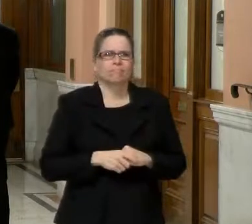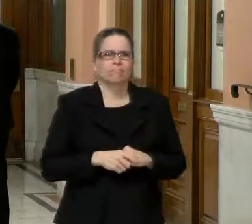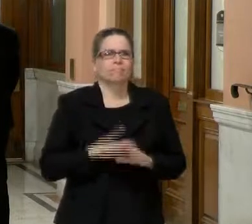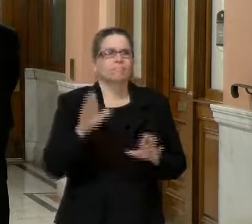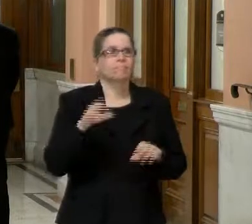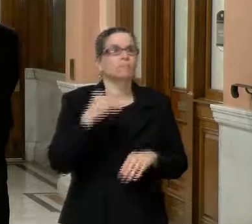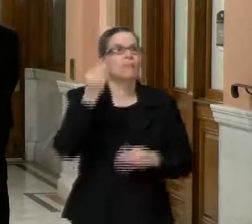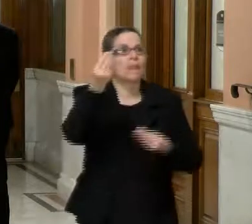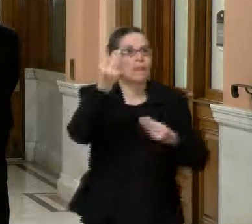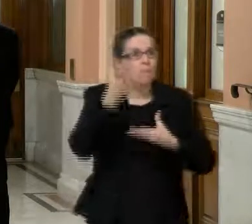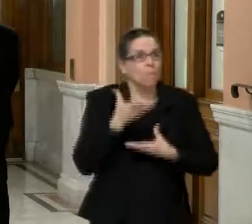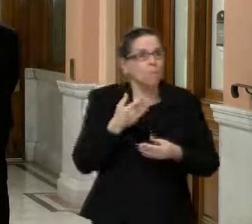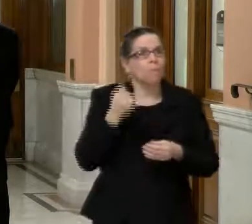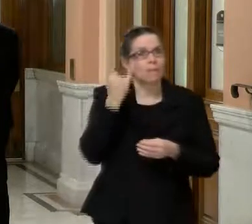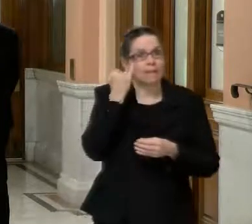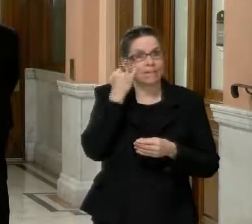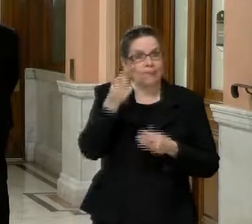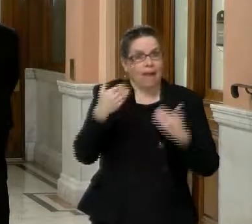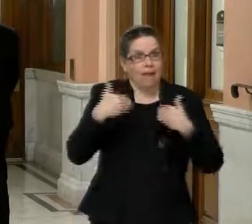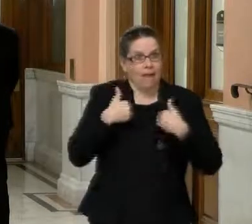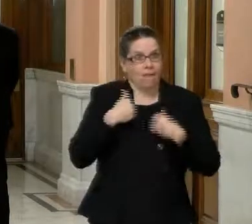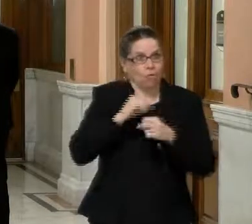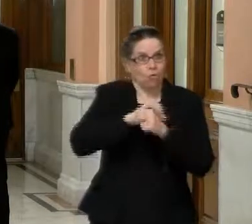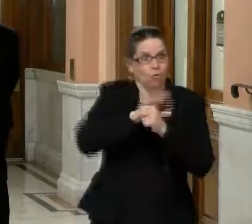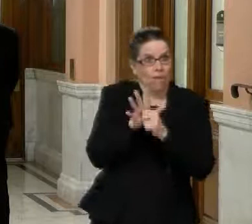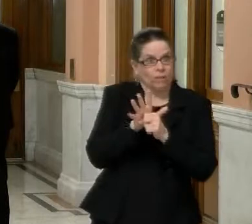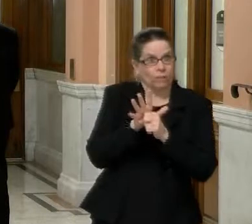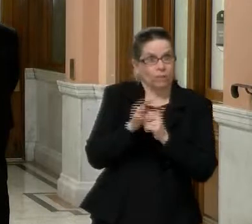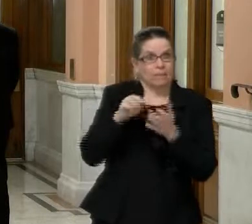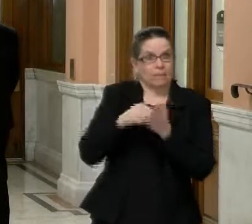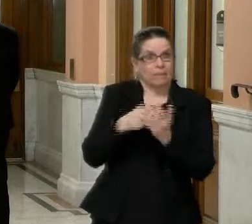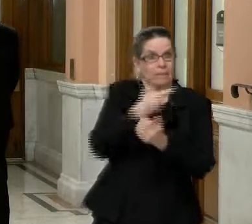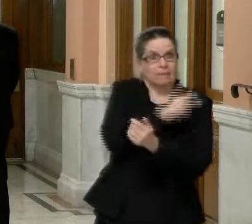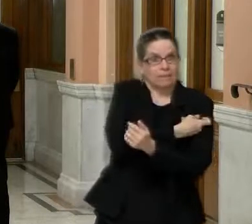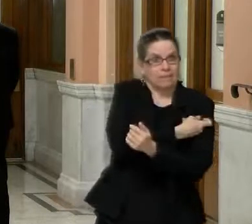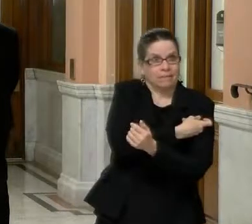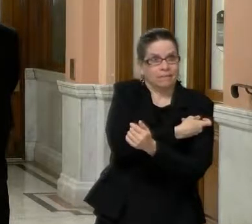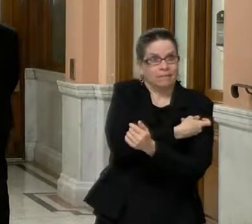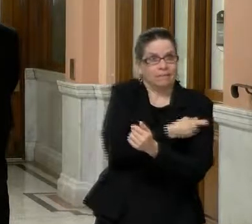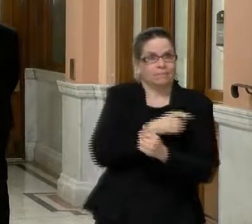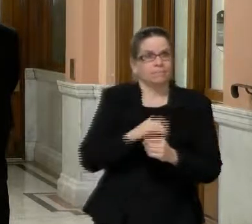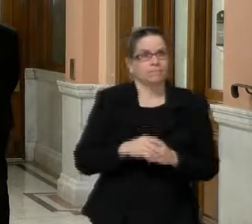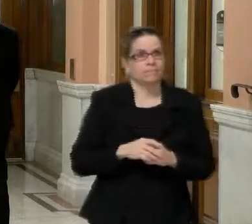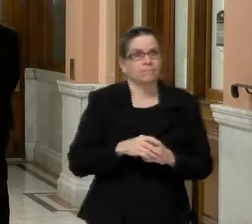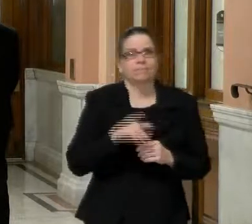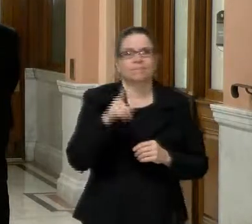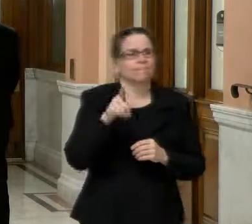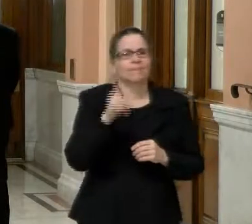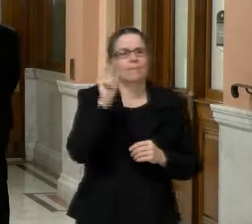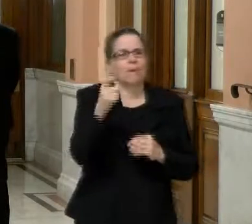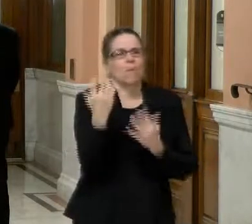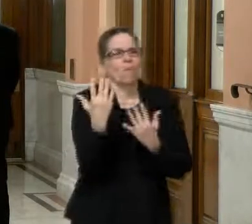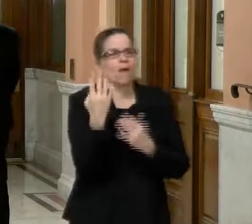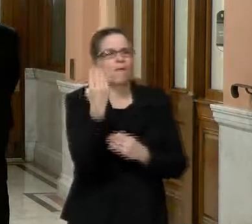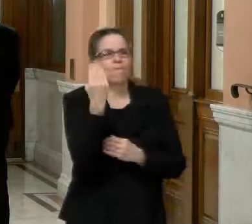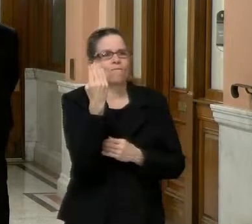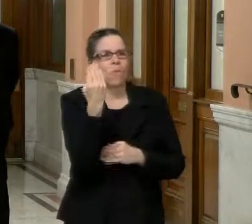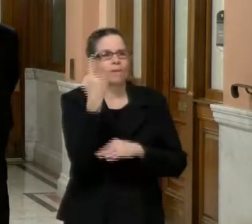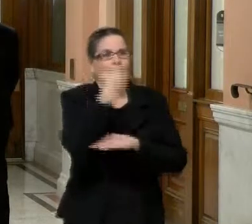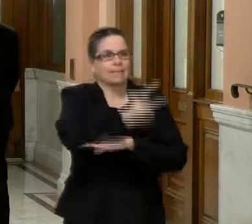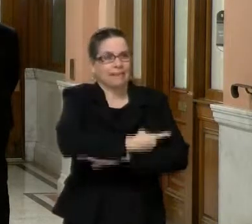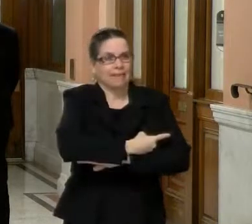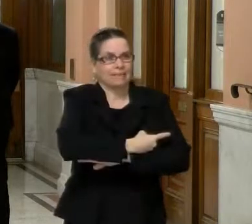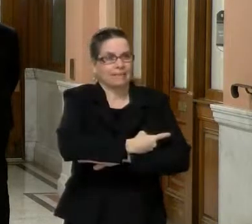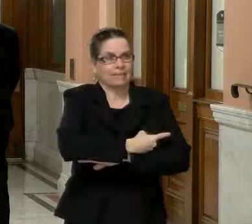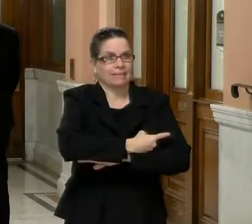think I can get the vaccine now. Should I get it? We say get it so long as you've been 14 days after your last day of